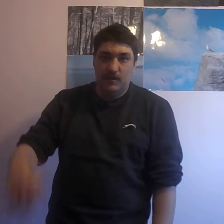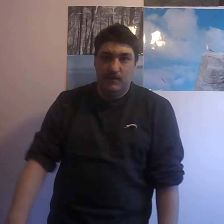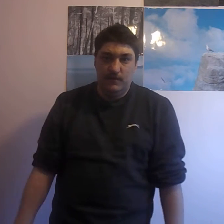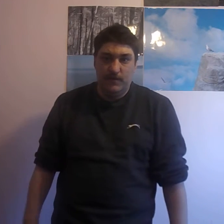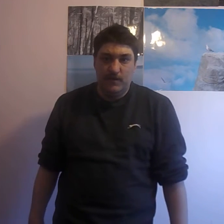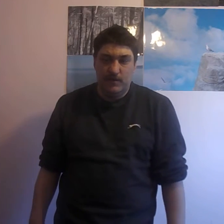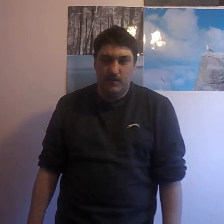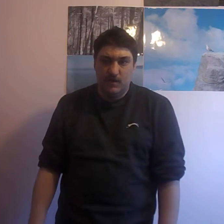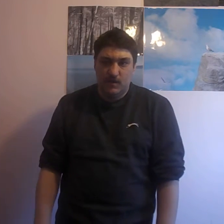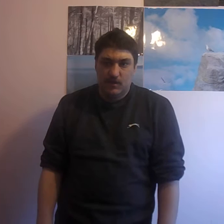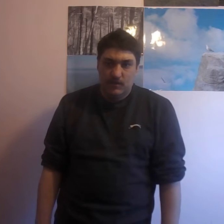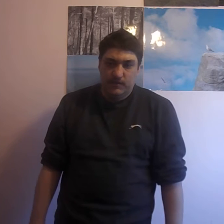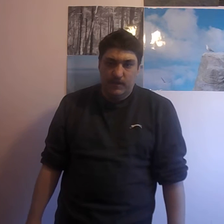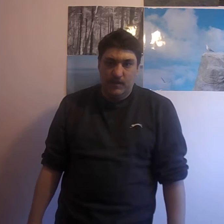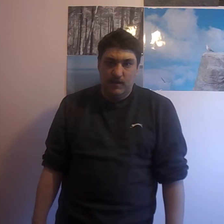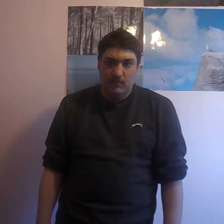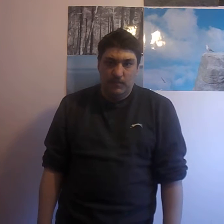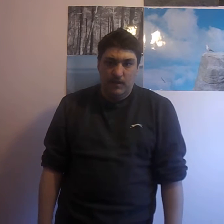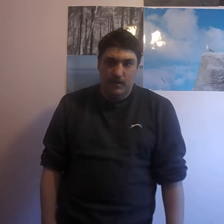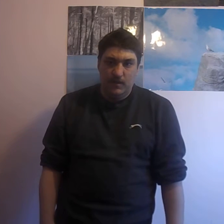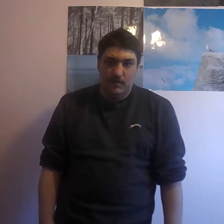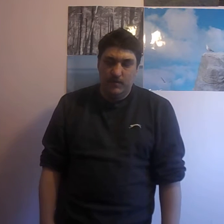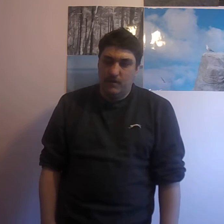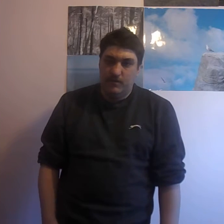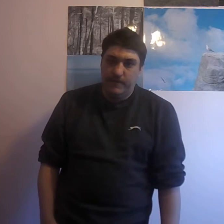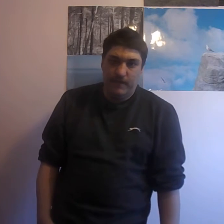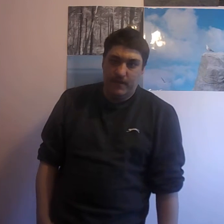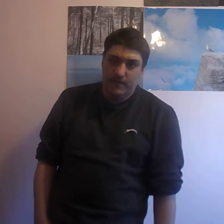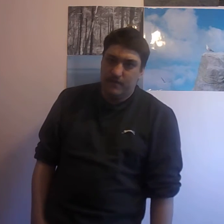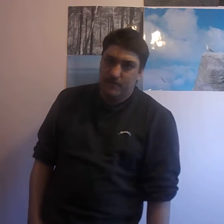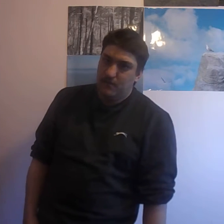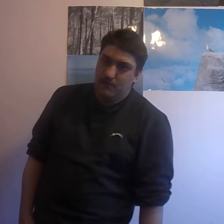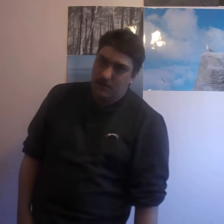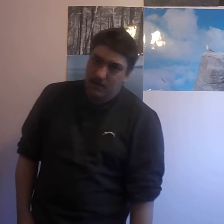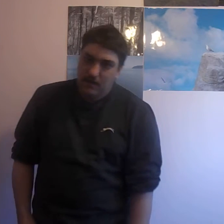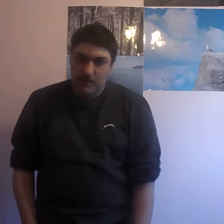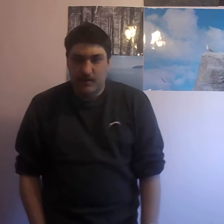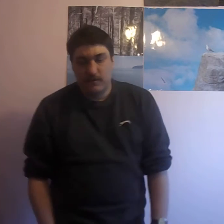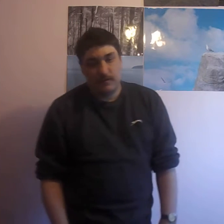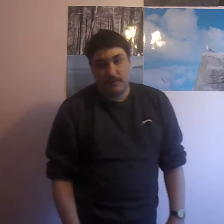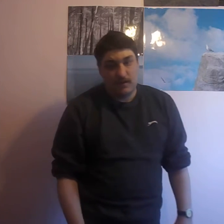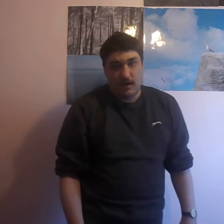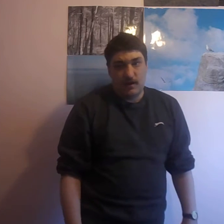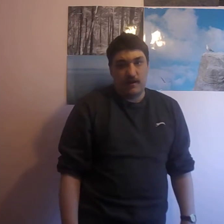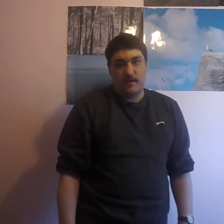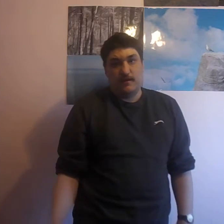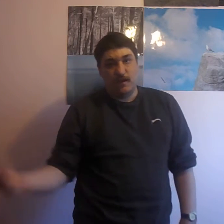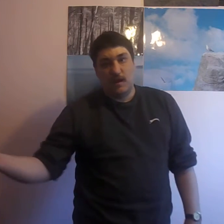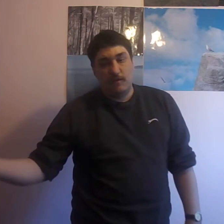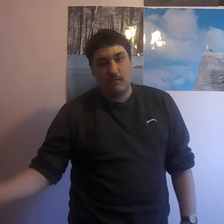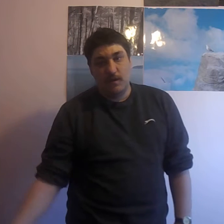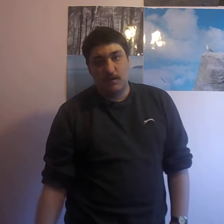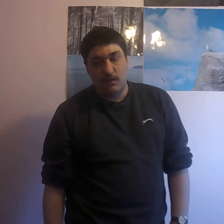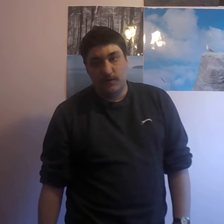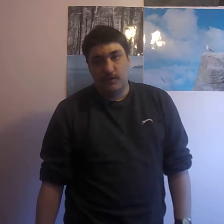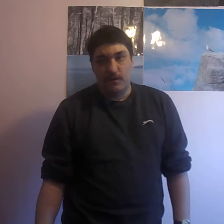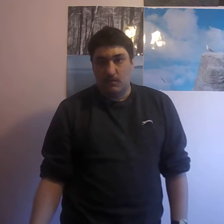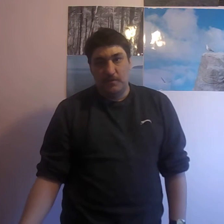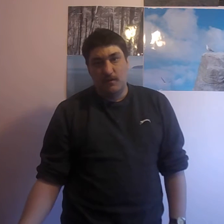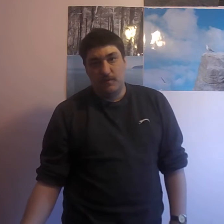that you can play on your own in there. Because, like I said, the game companies are doing it on purpose.